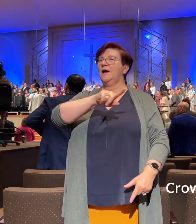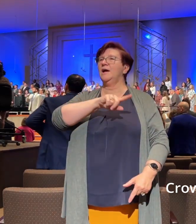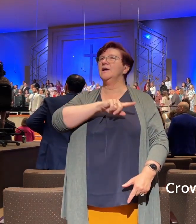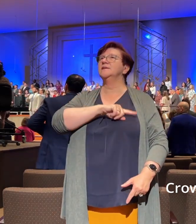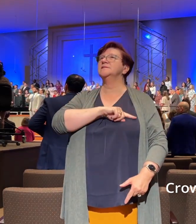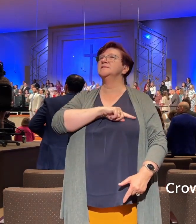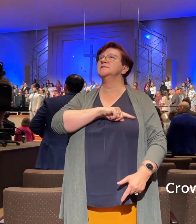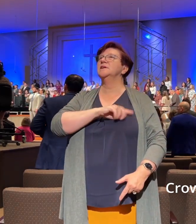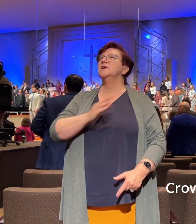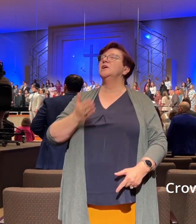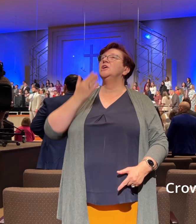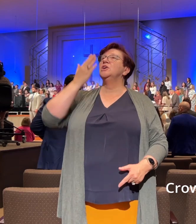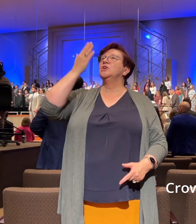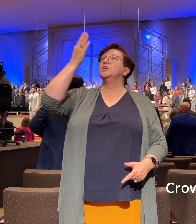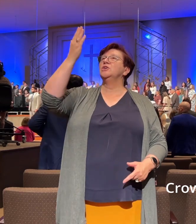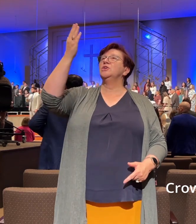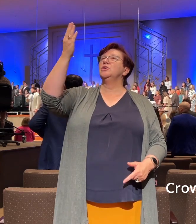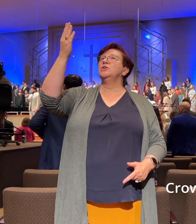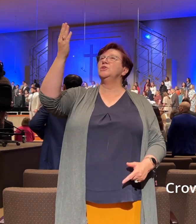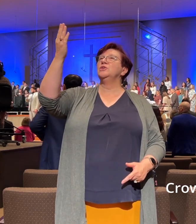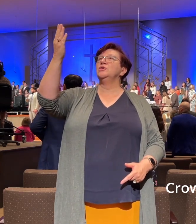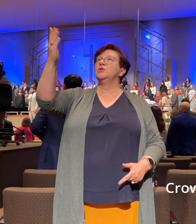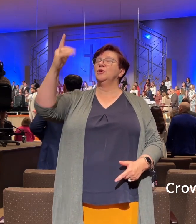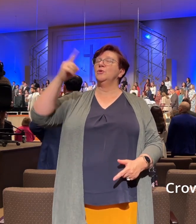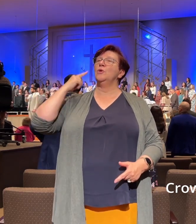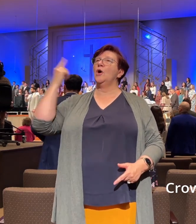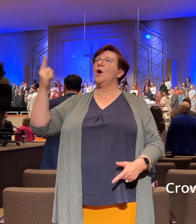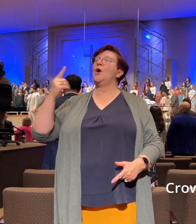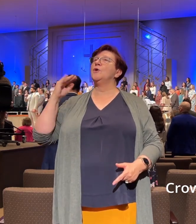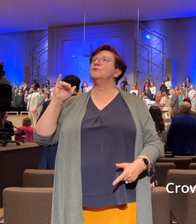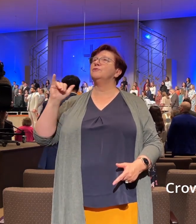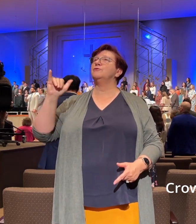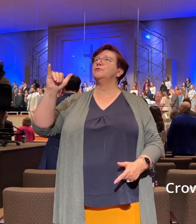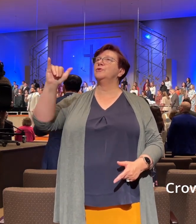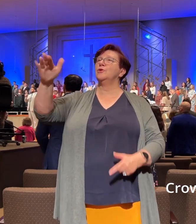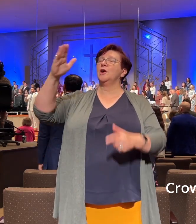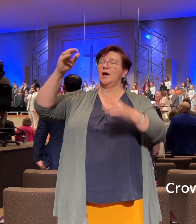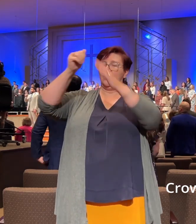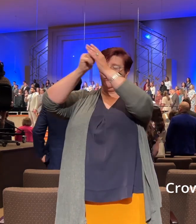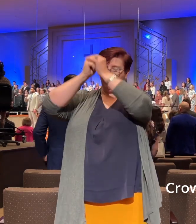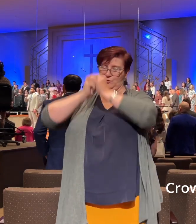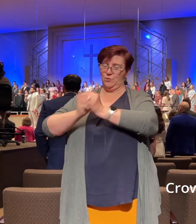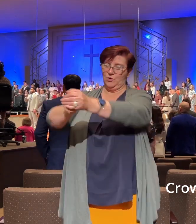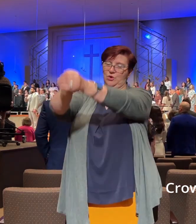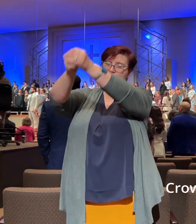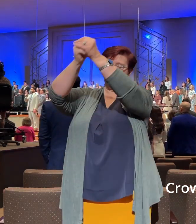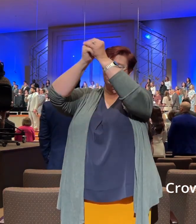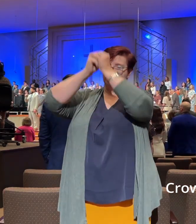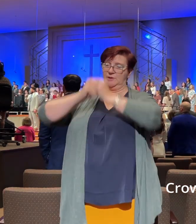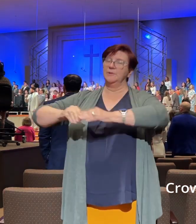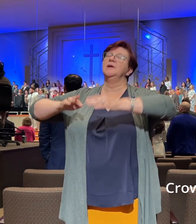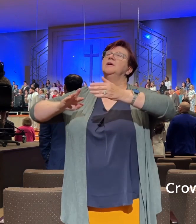Thou, O Lord, through endless days, adored and